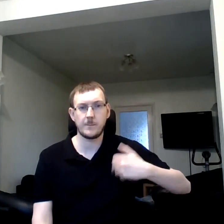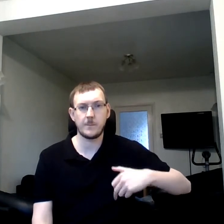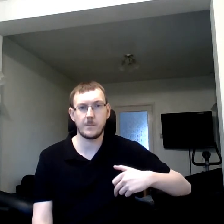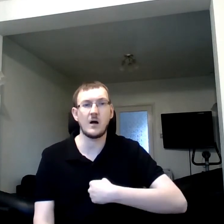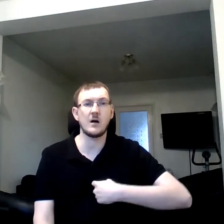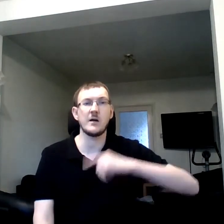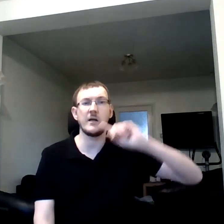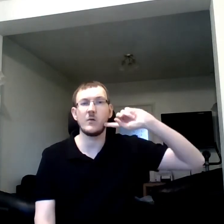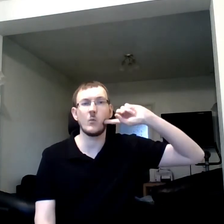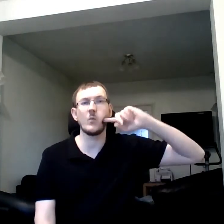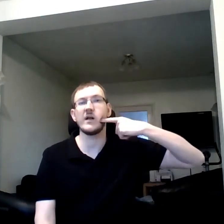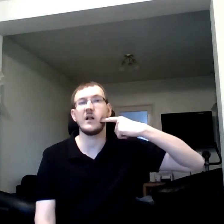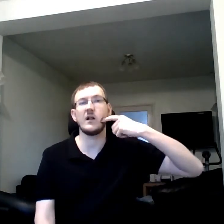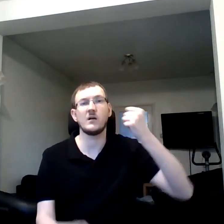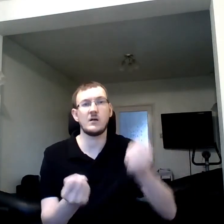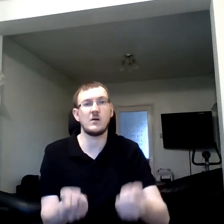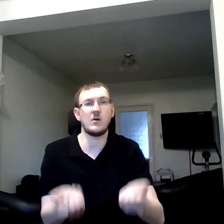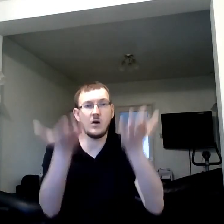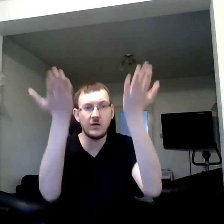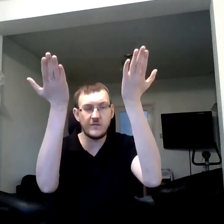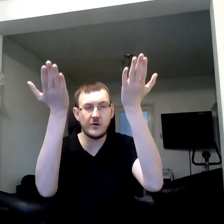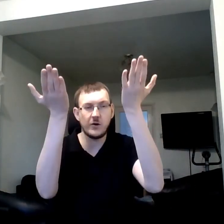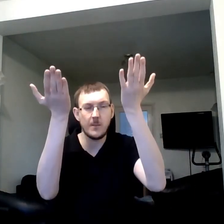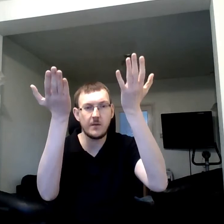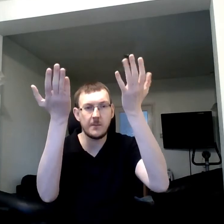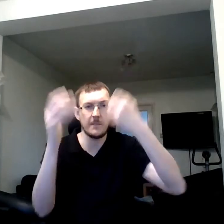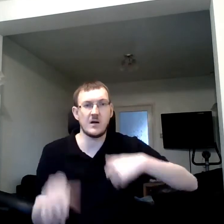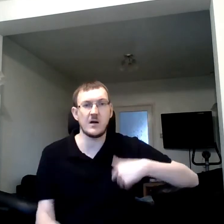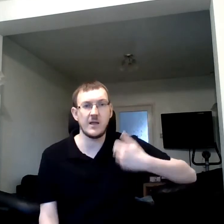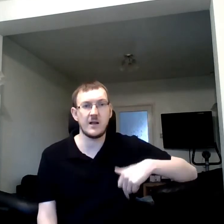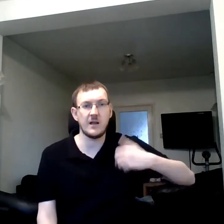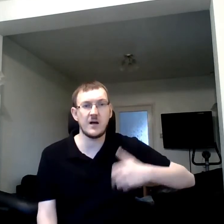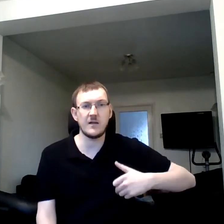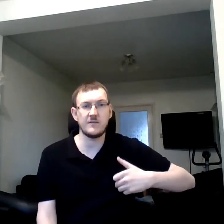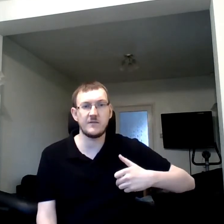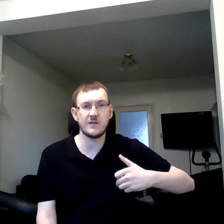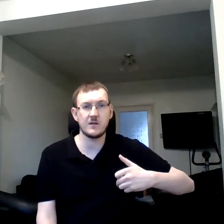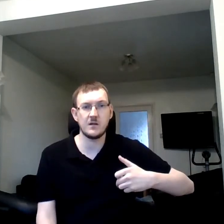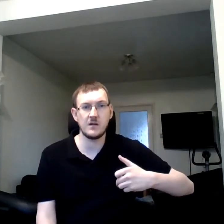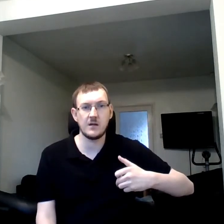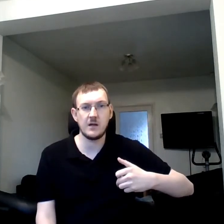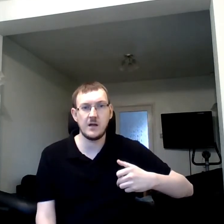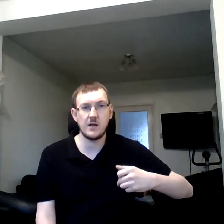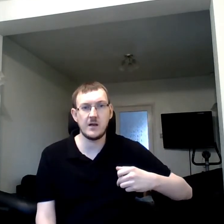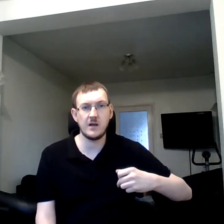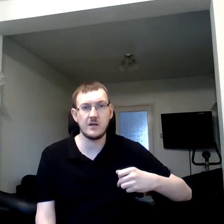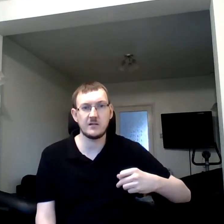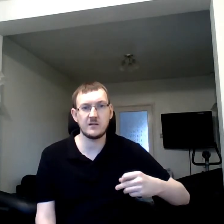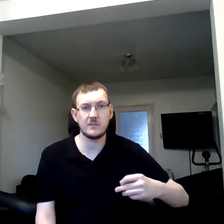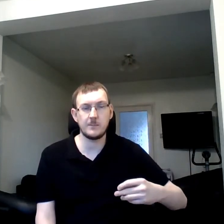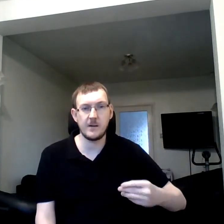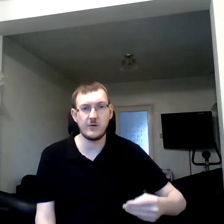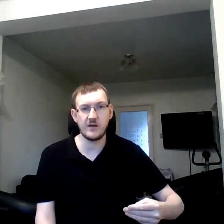I will offer up my life in spirit.